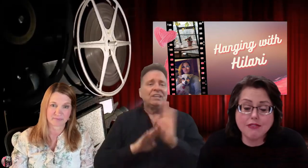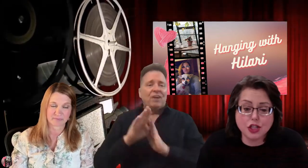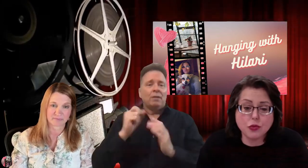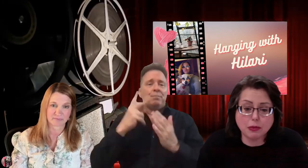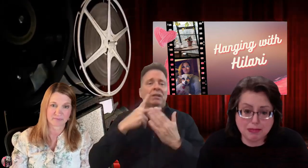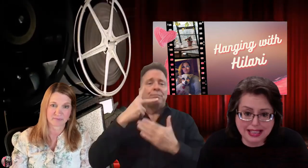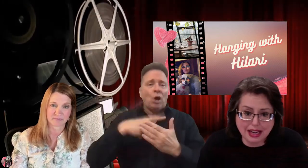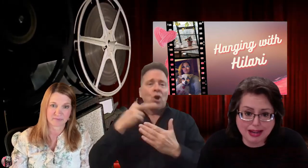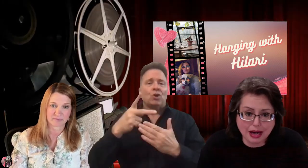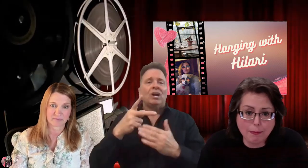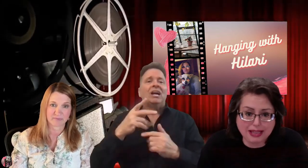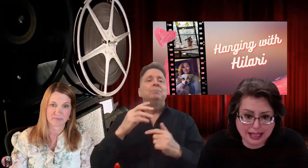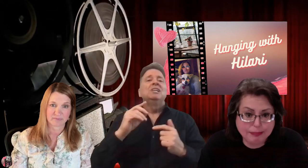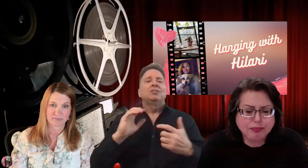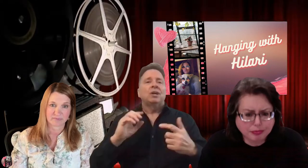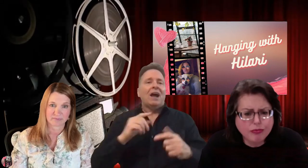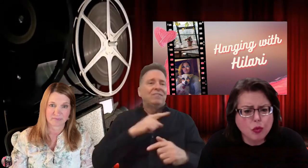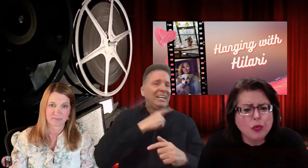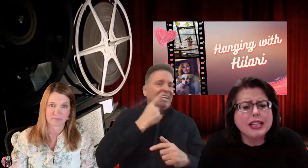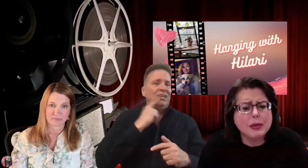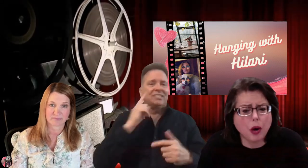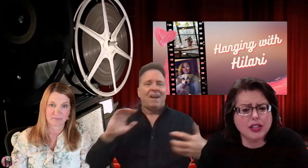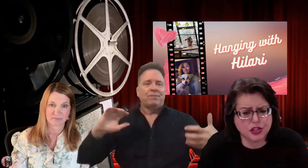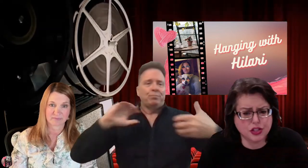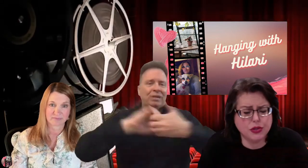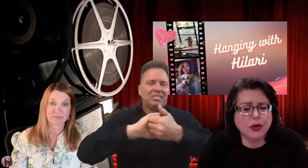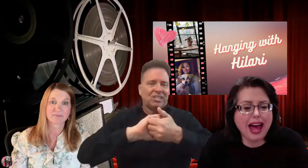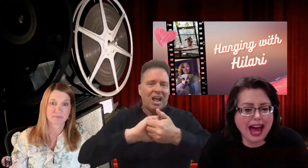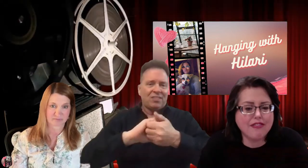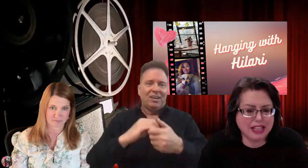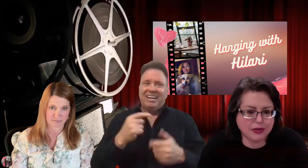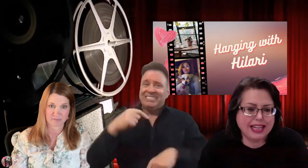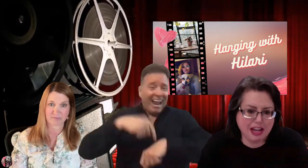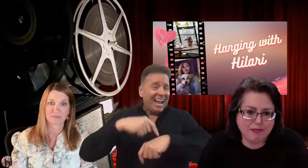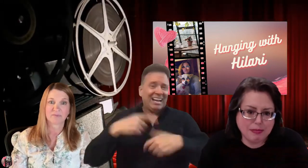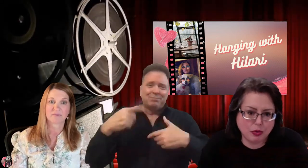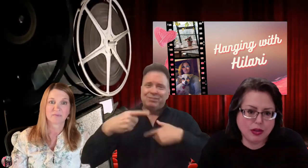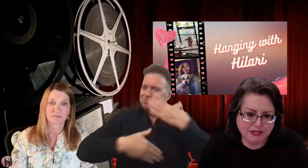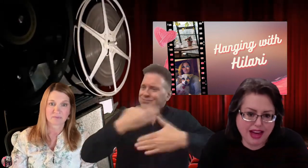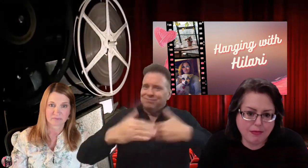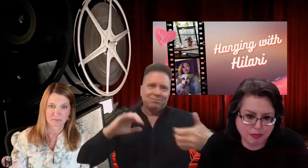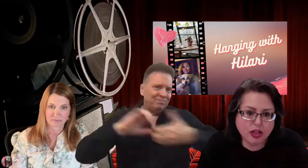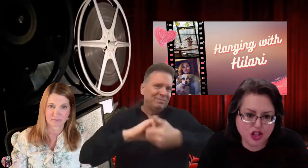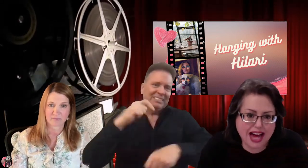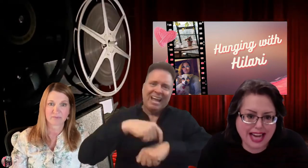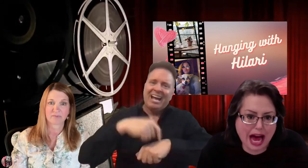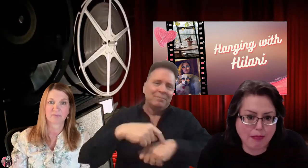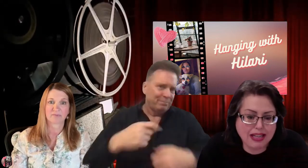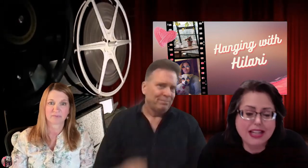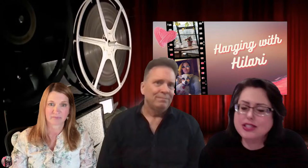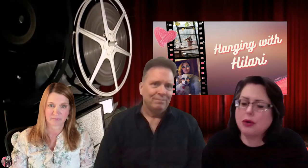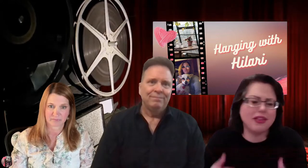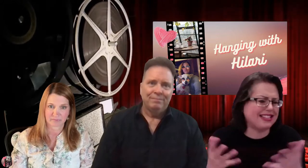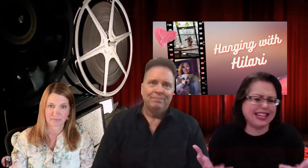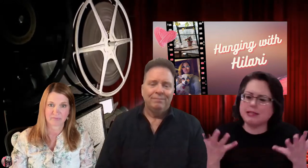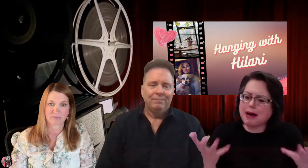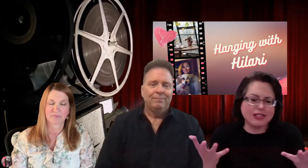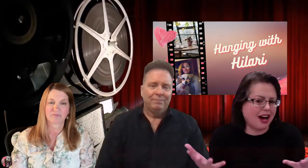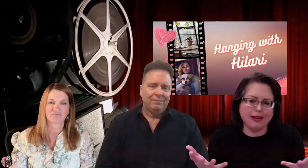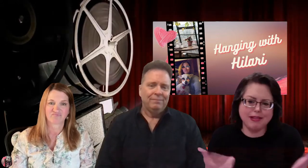Visual Media, my company, really wants to have hearing and deaf people bridge that gap. So, it's about time.